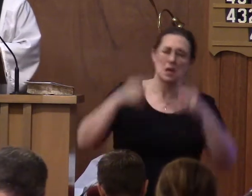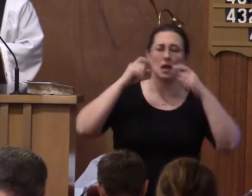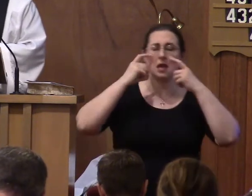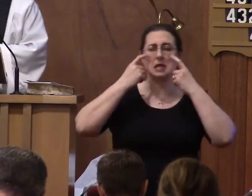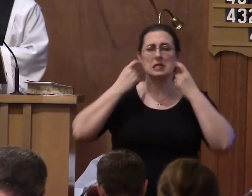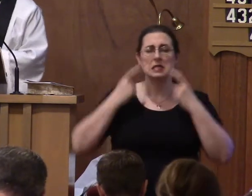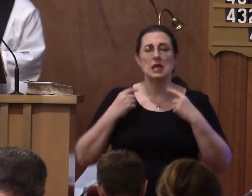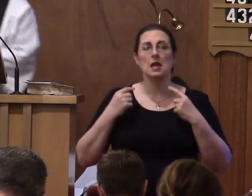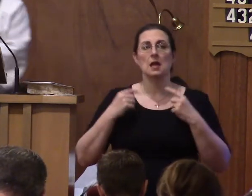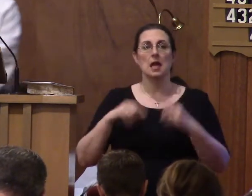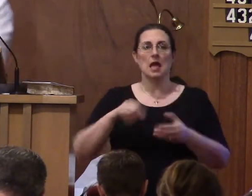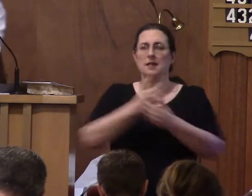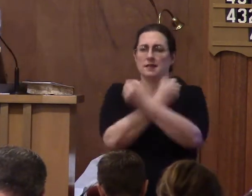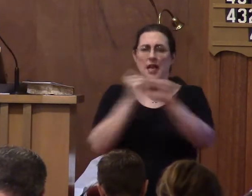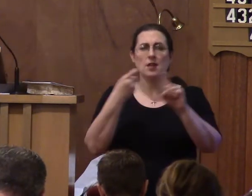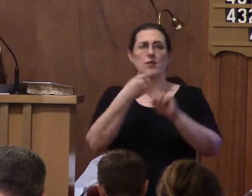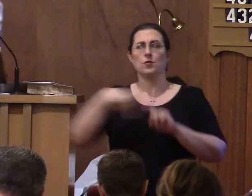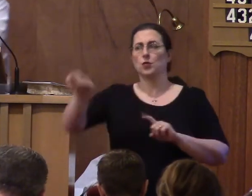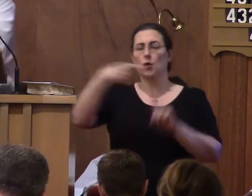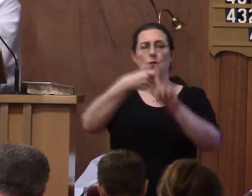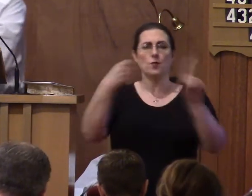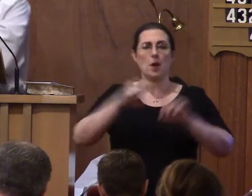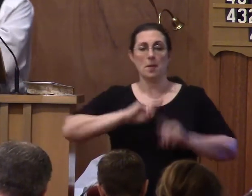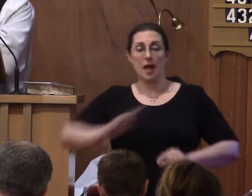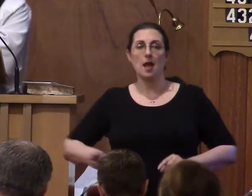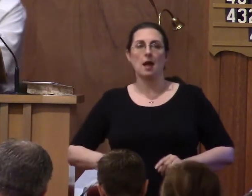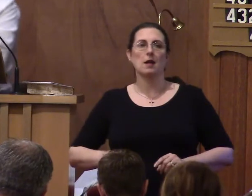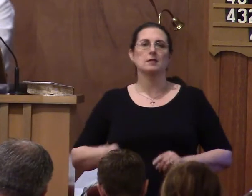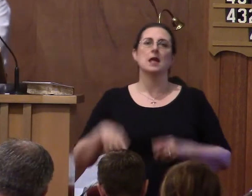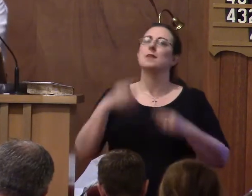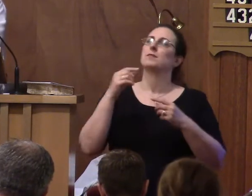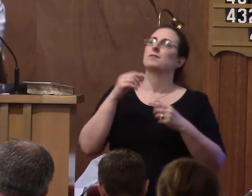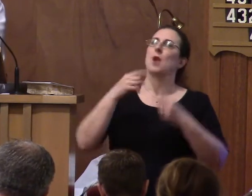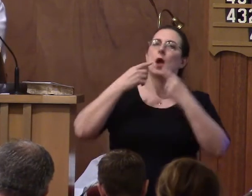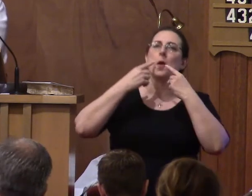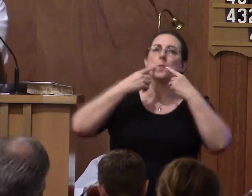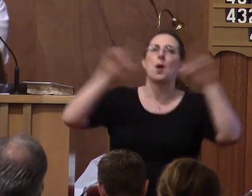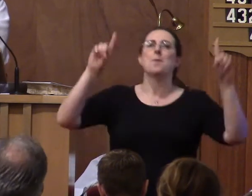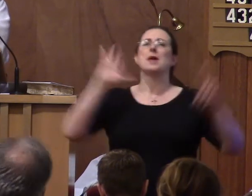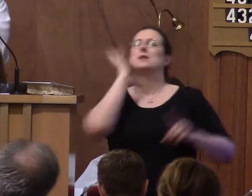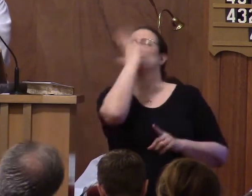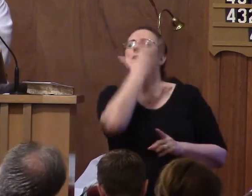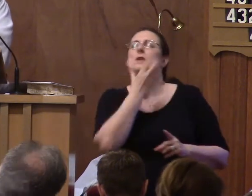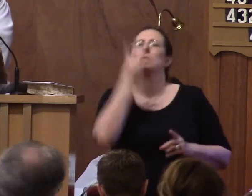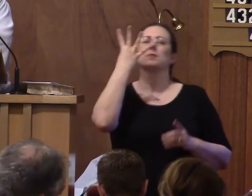jaws of hell is the proclamation of that beautiful gospel, Tetelestai.